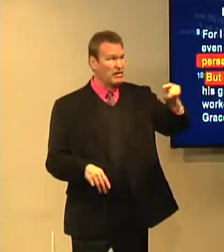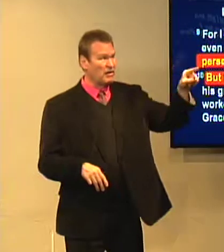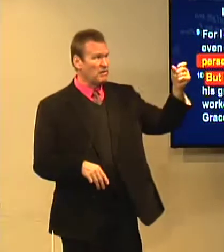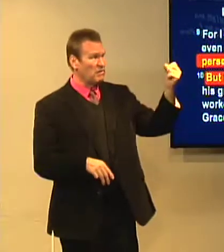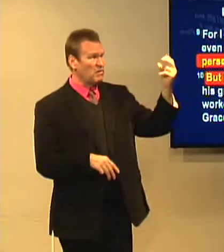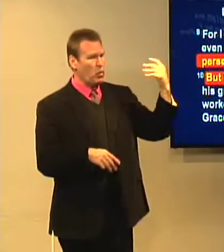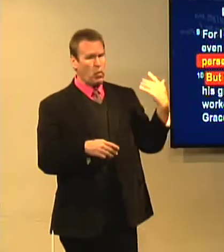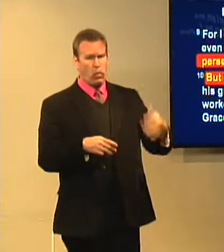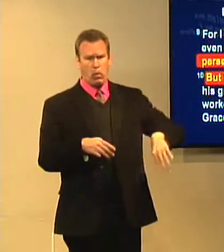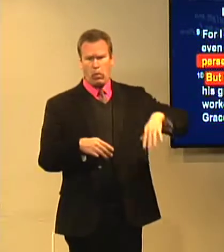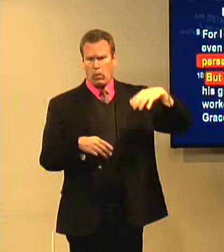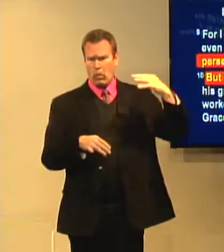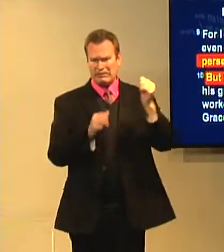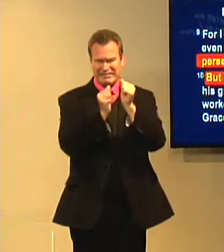compared to the other twelve.